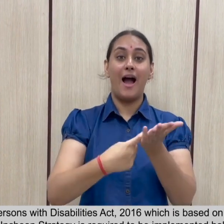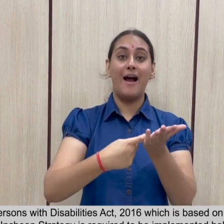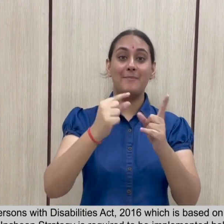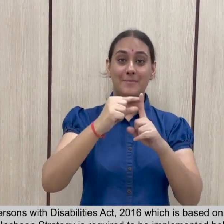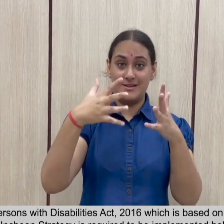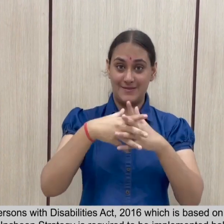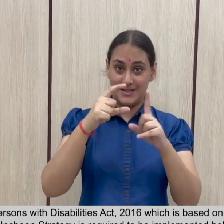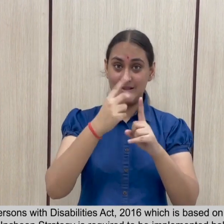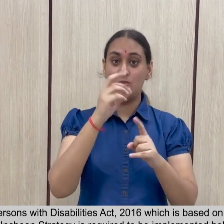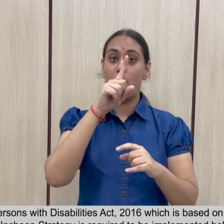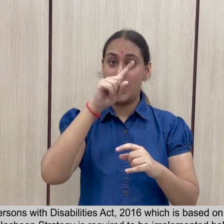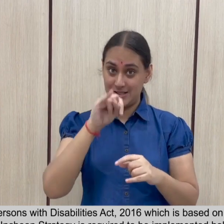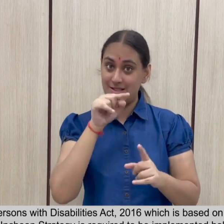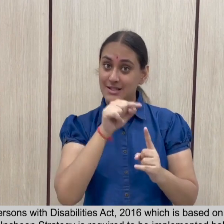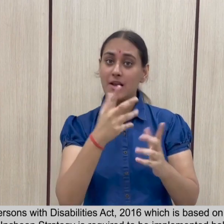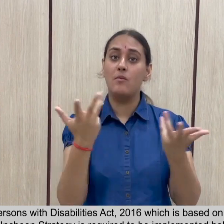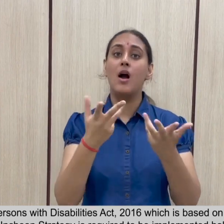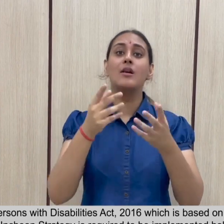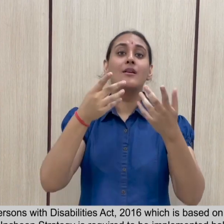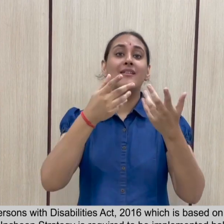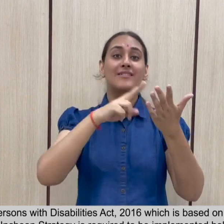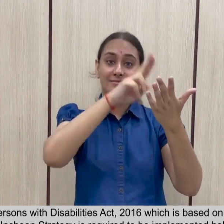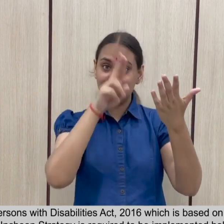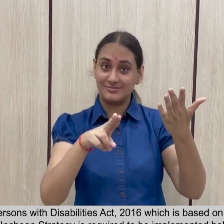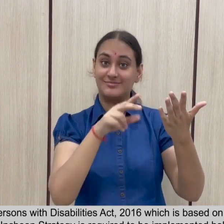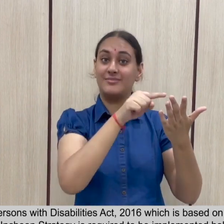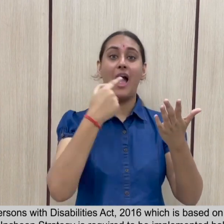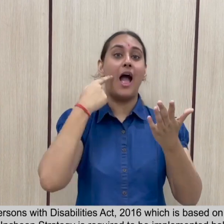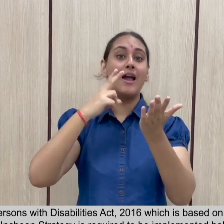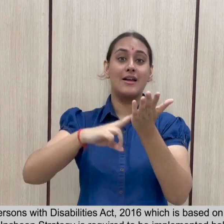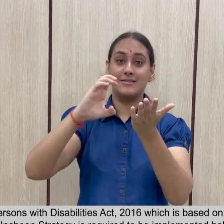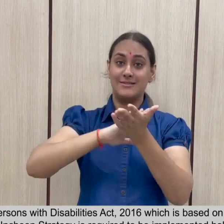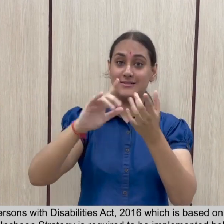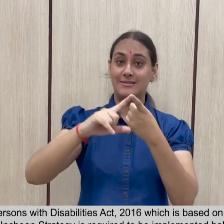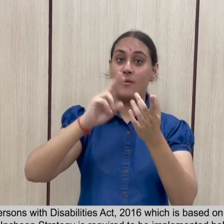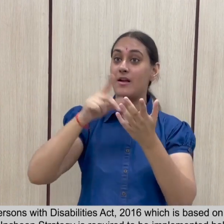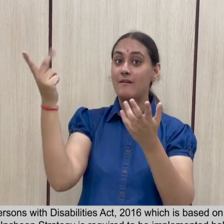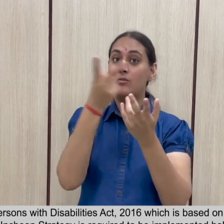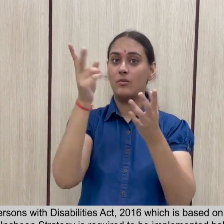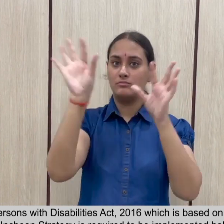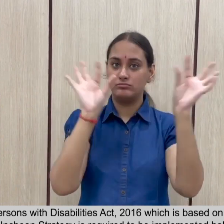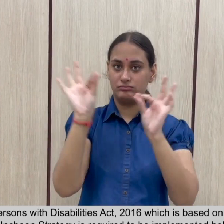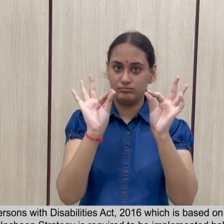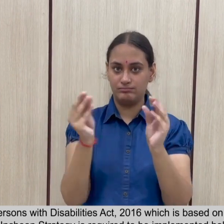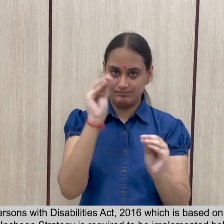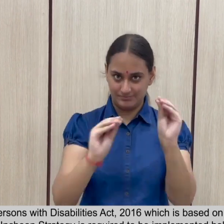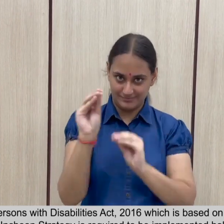14.1.4 The Rights of Persons with Disabilities Act 2016 which is based